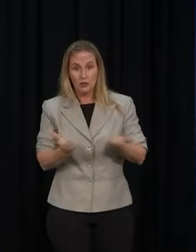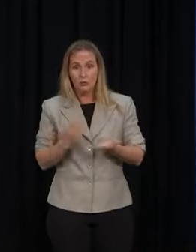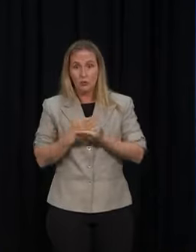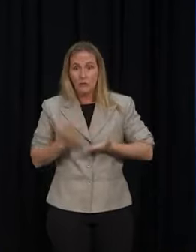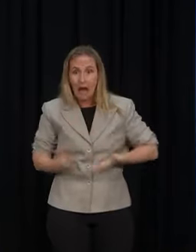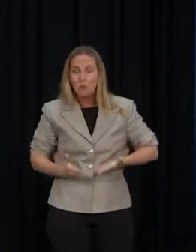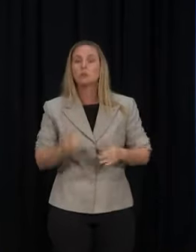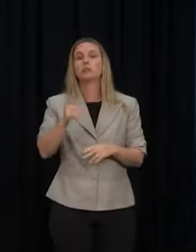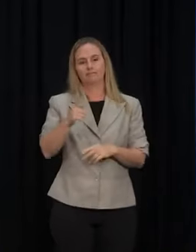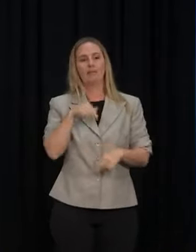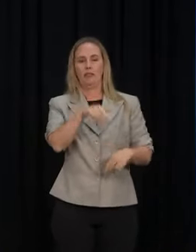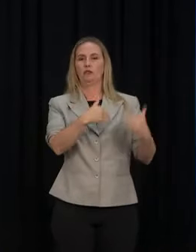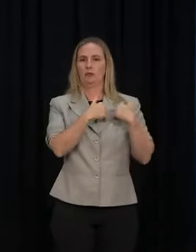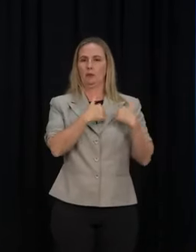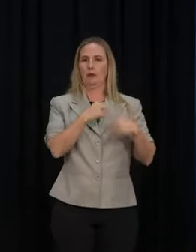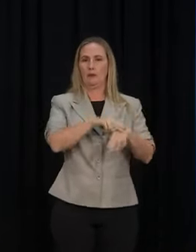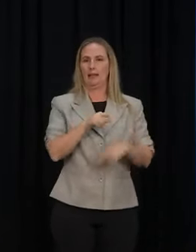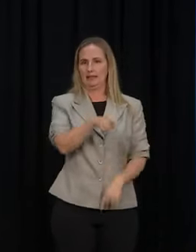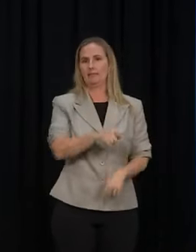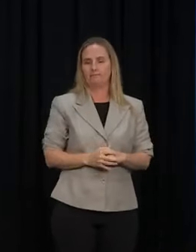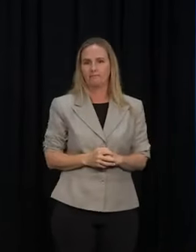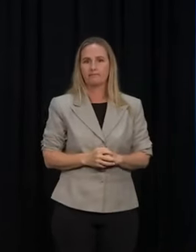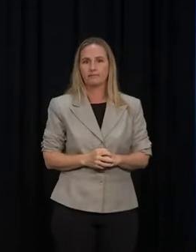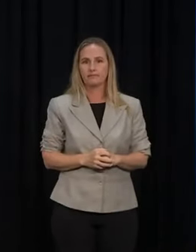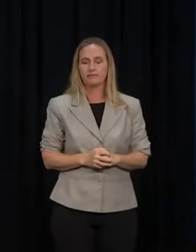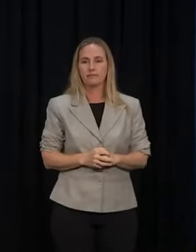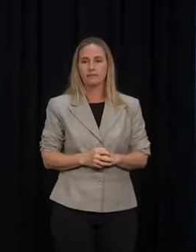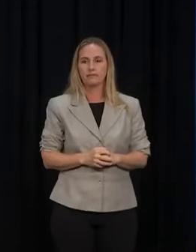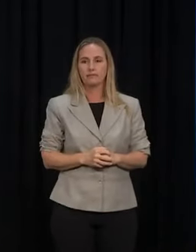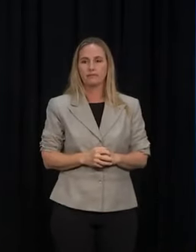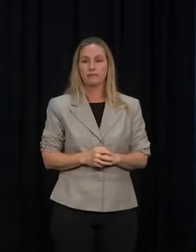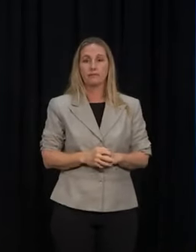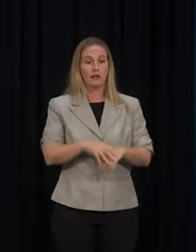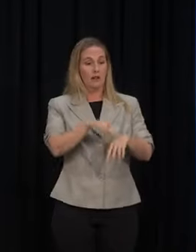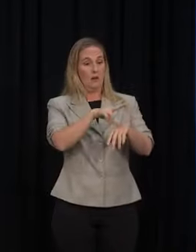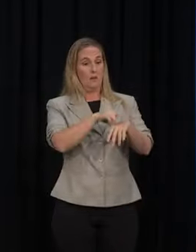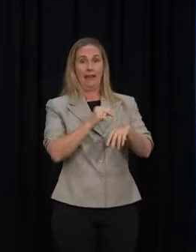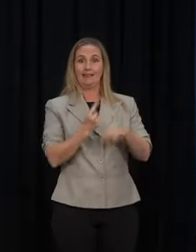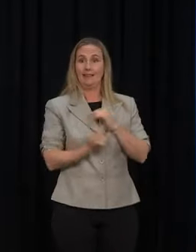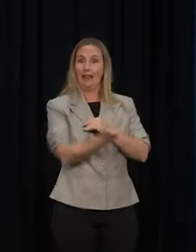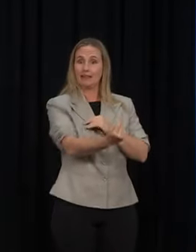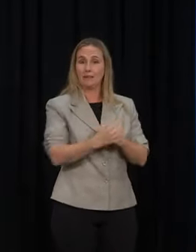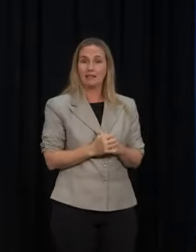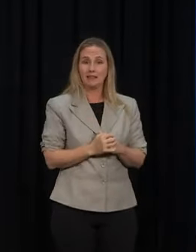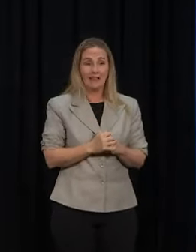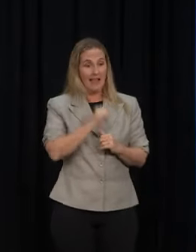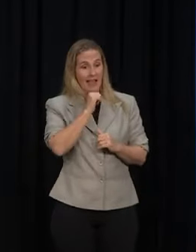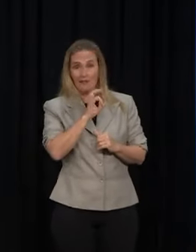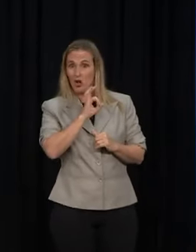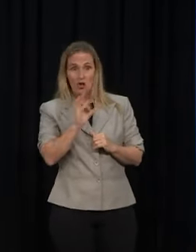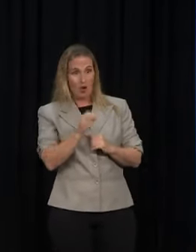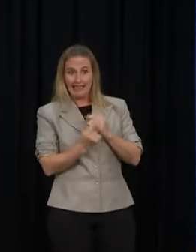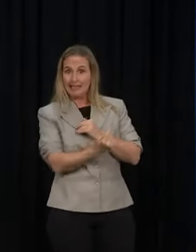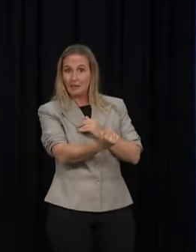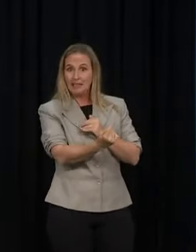the police. And that is for very good reason. You've got to have the independence of the police or people will, of course, lose faith if you ever have